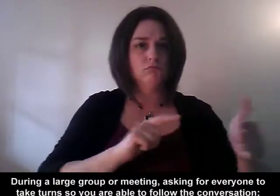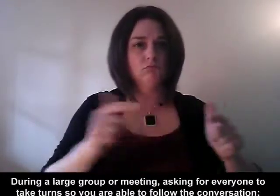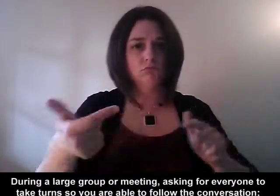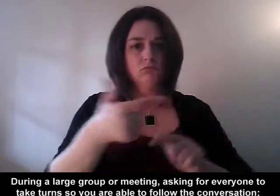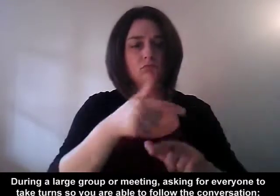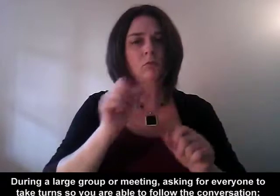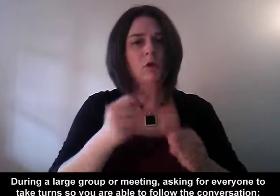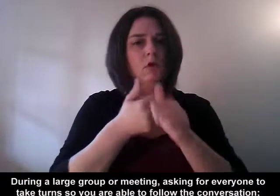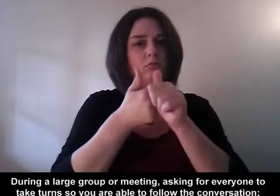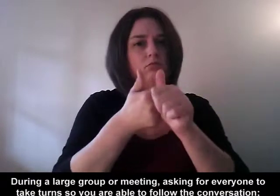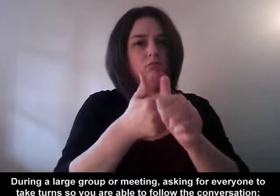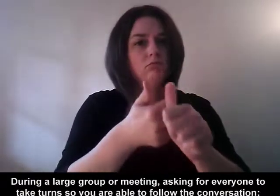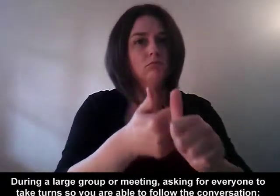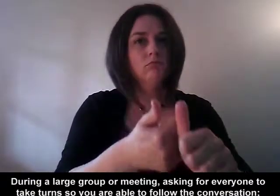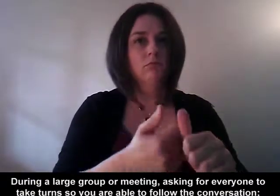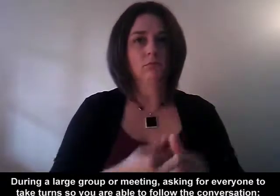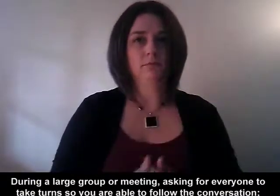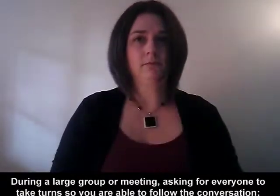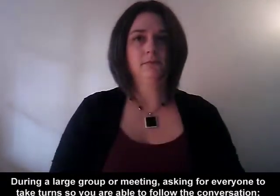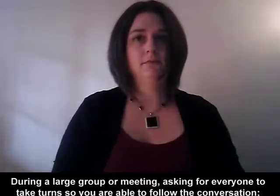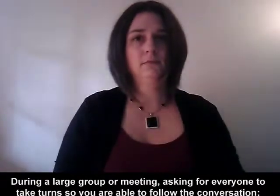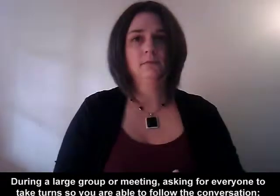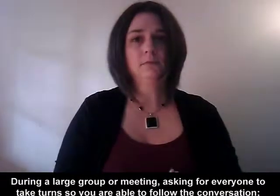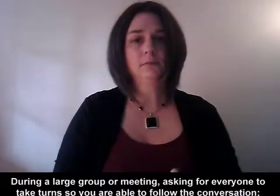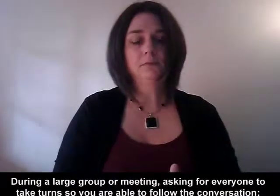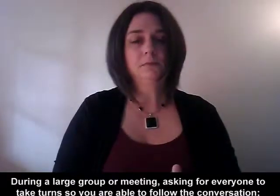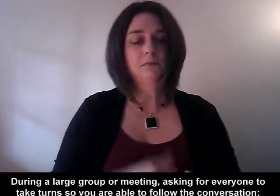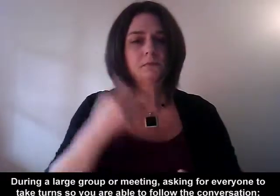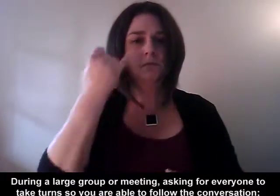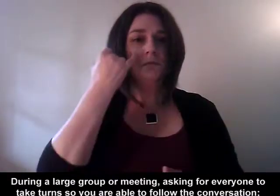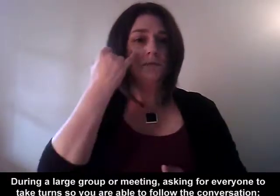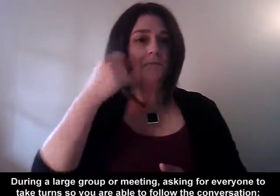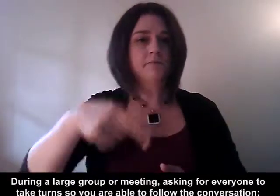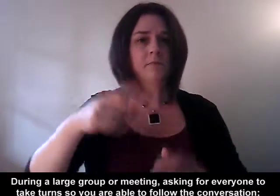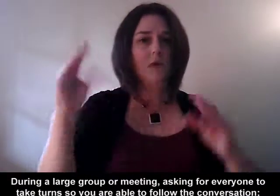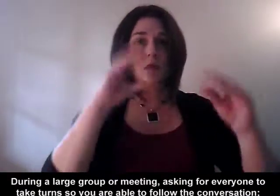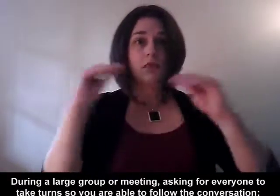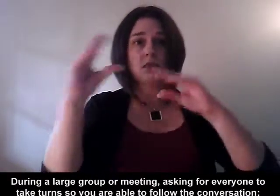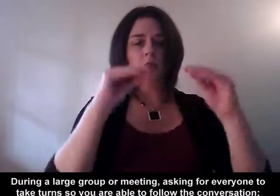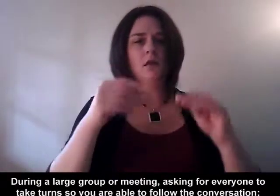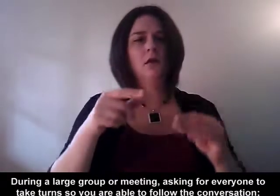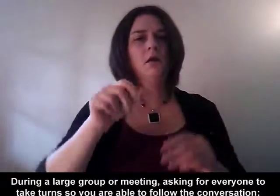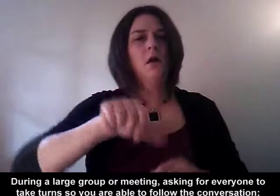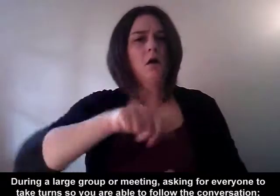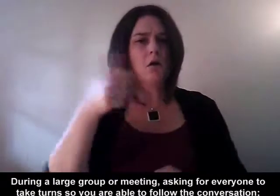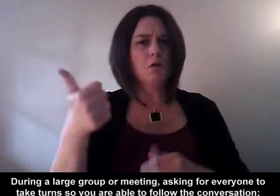During a large group or meeting, asking for everyone to take turns so you are able to follow the conversation.